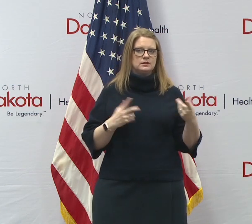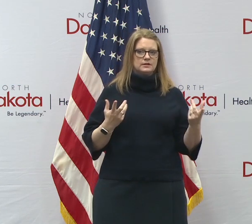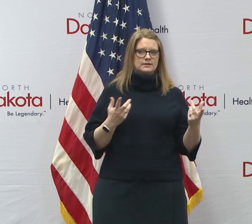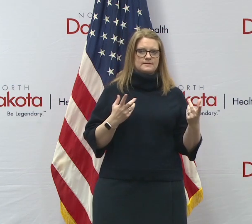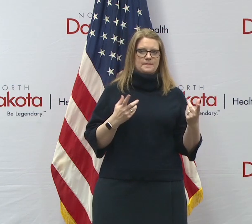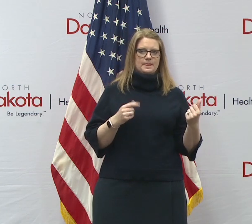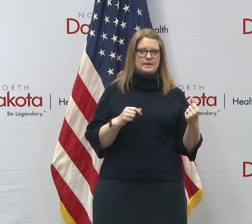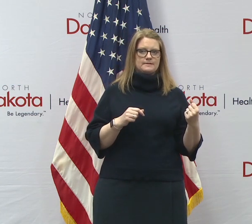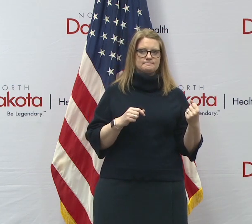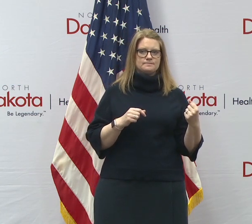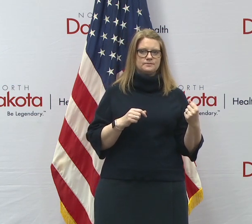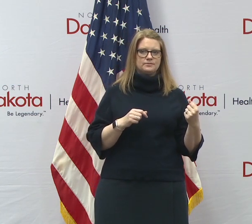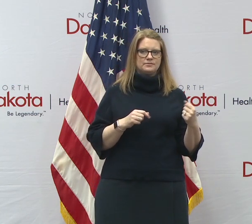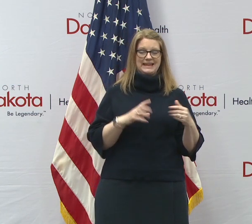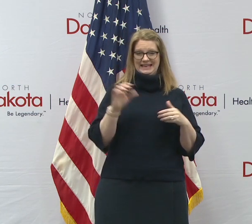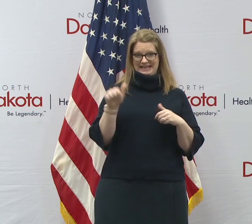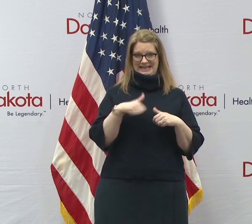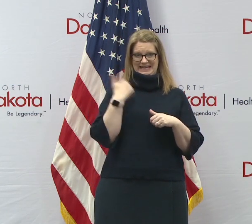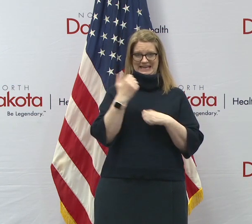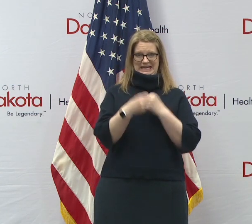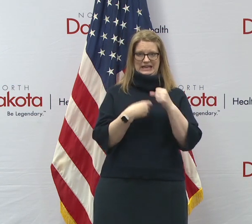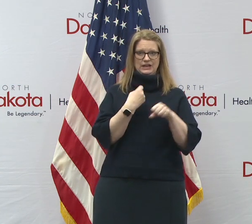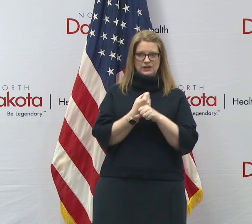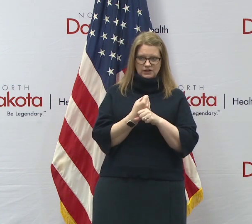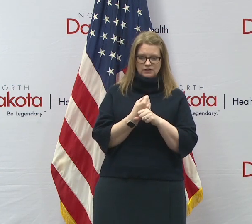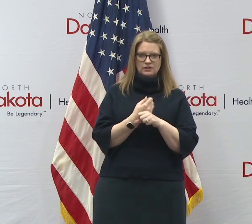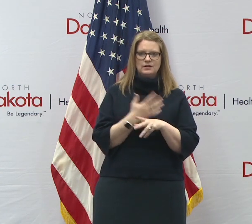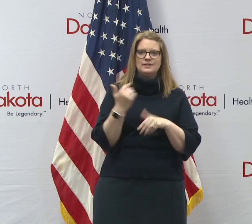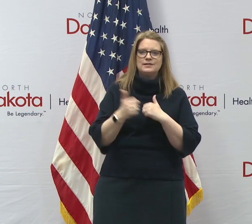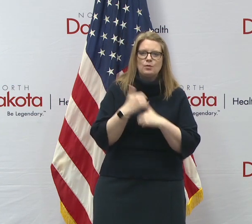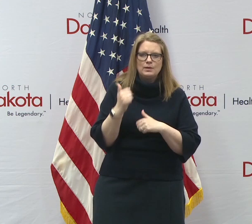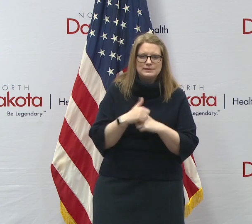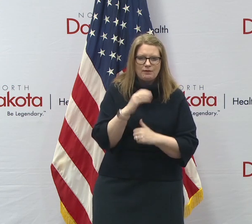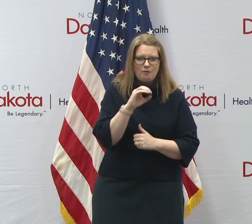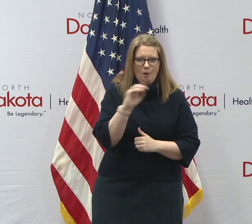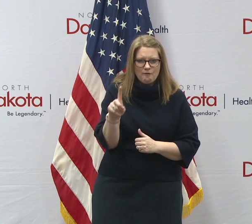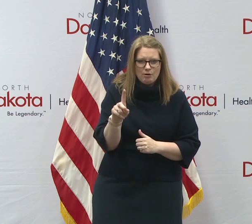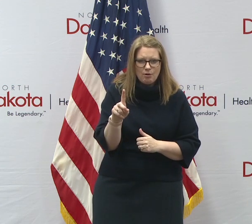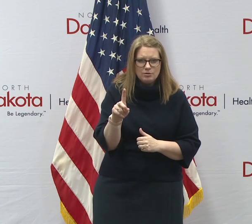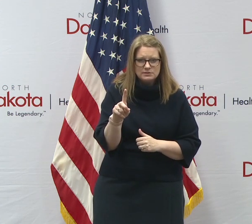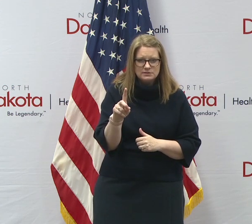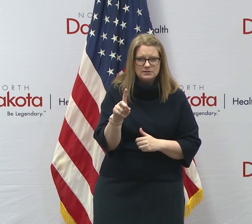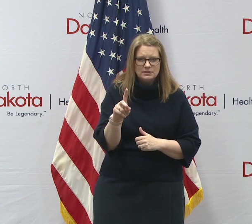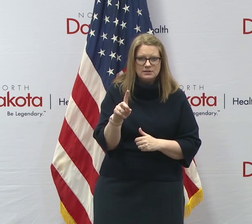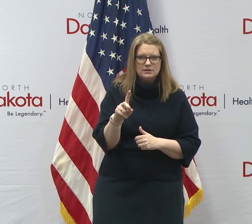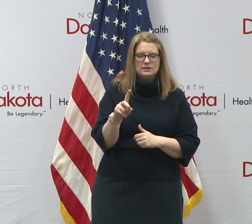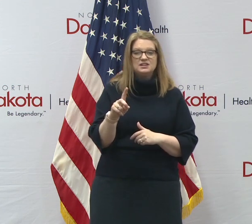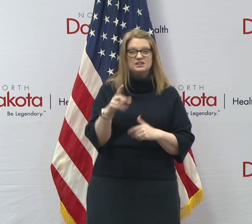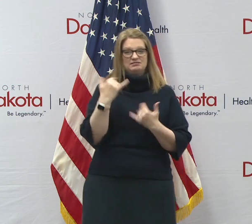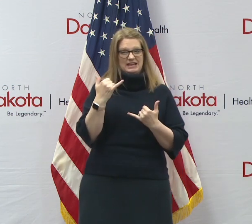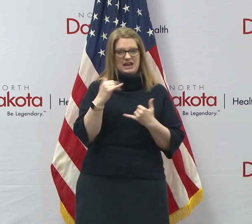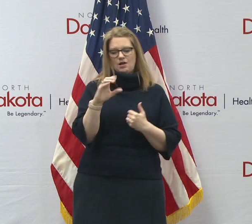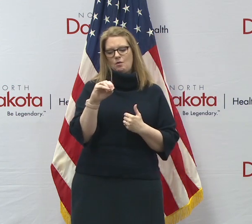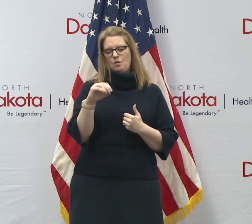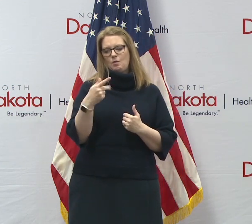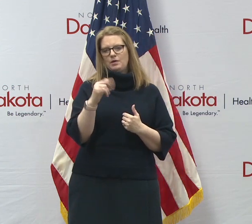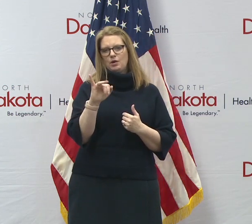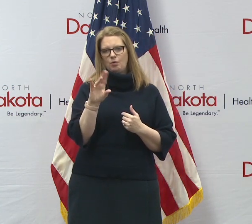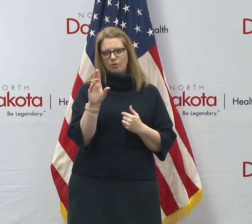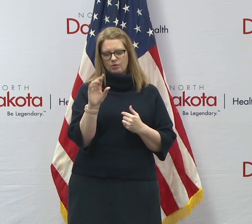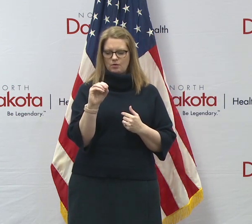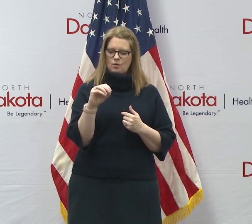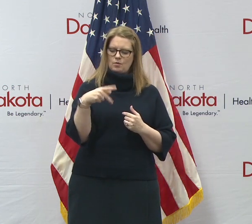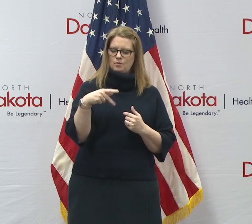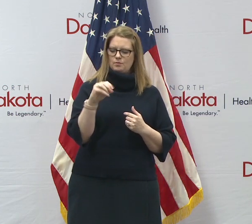uh, given year, there's a risk of overdose, uh, with the, uh, spread of, uh, opioid narcotics, uh,